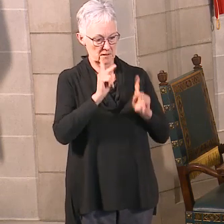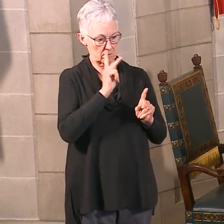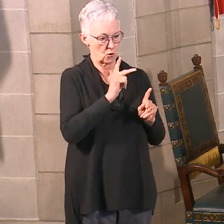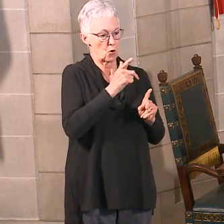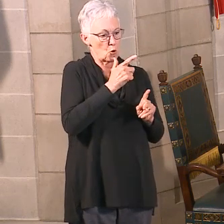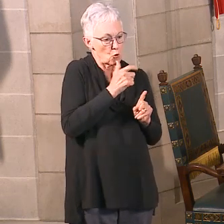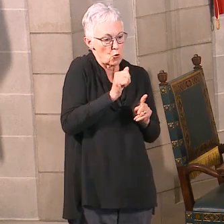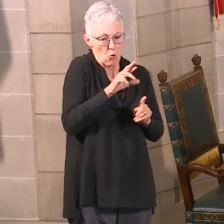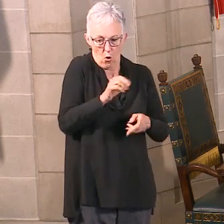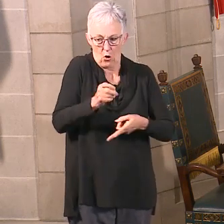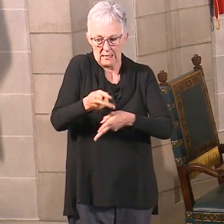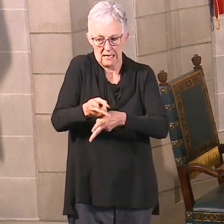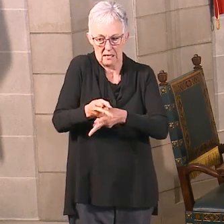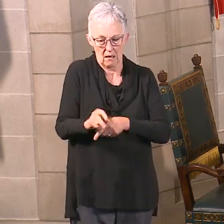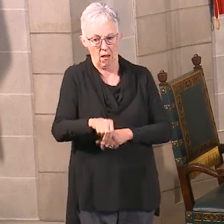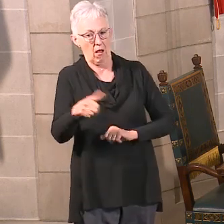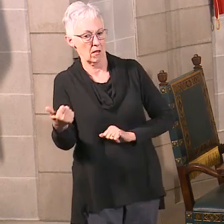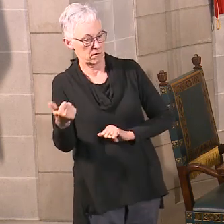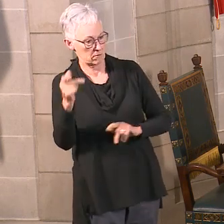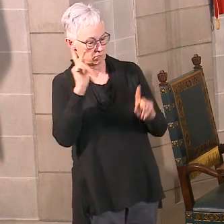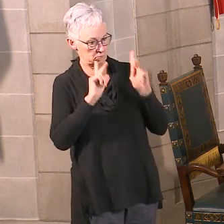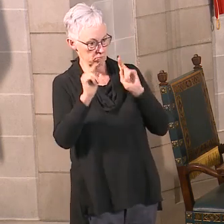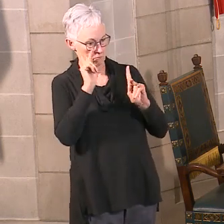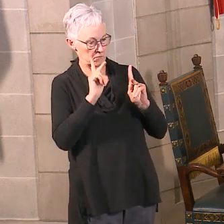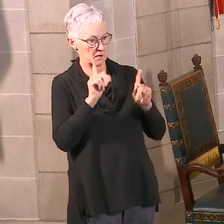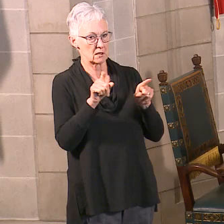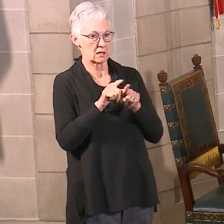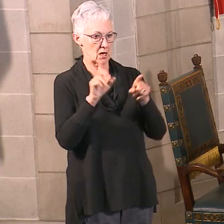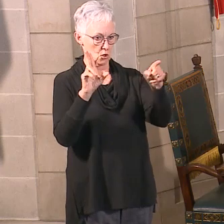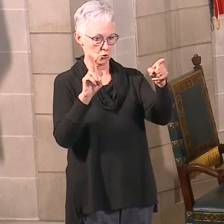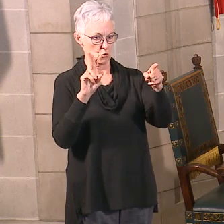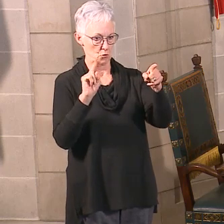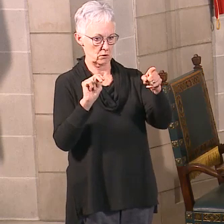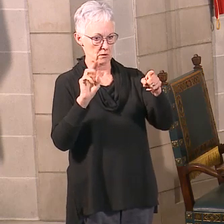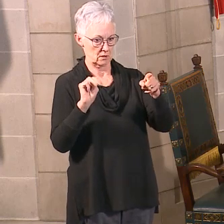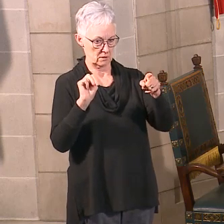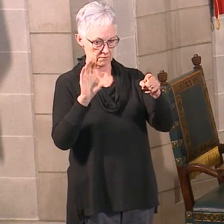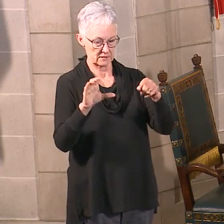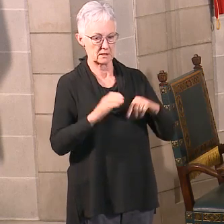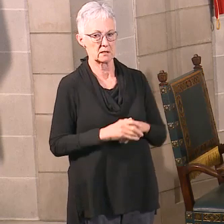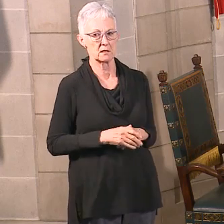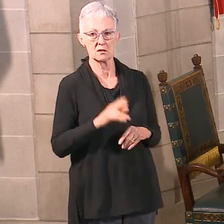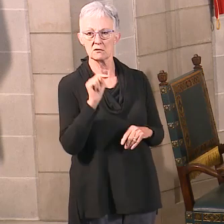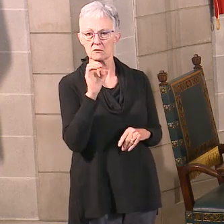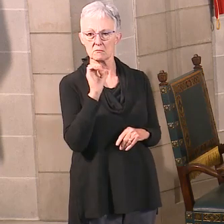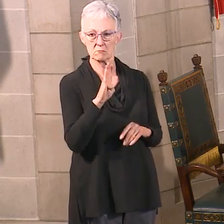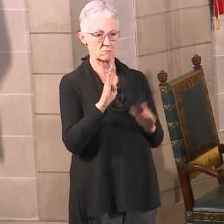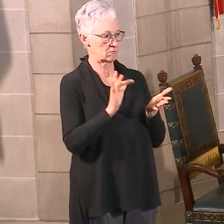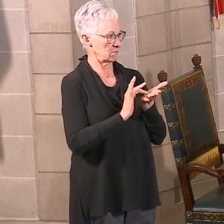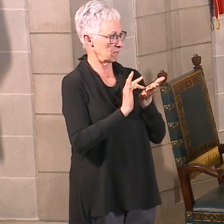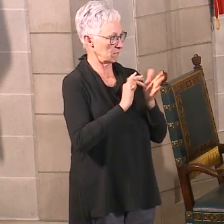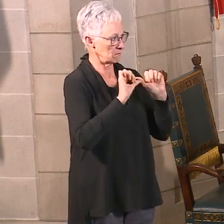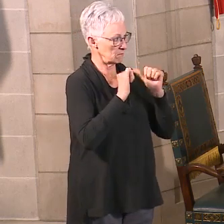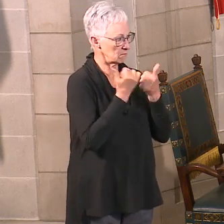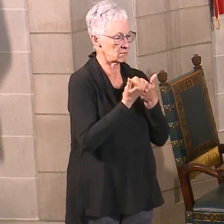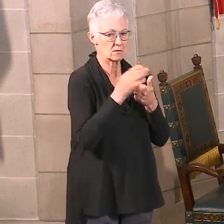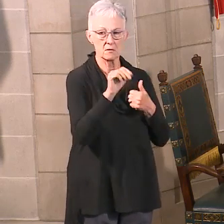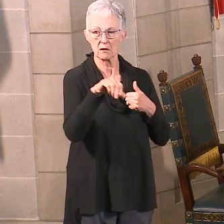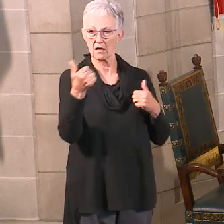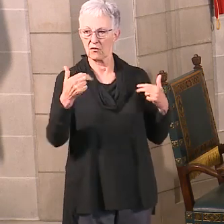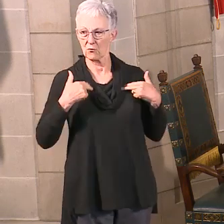So the University of Nebraska Medical Center, Nebraska Medical Association, and other professional healthcare